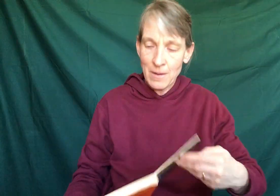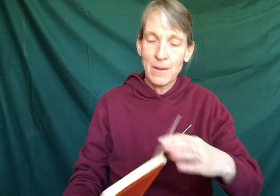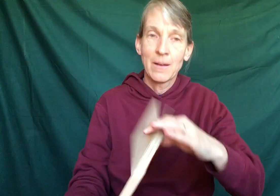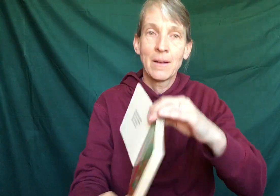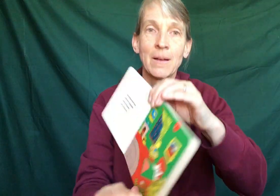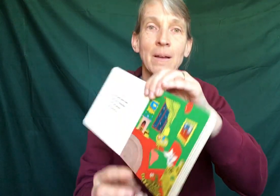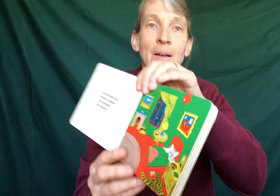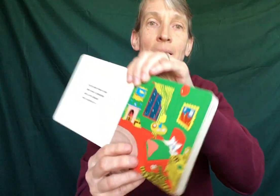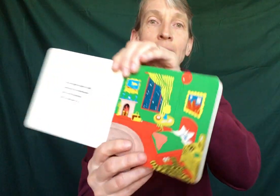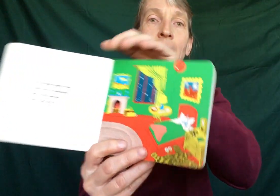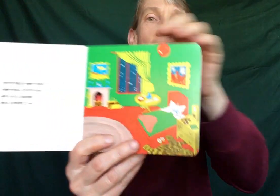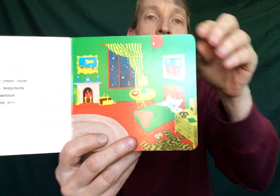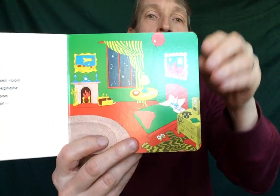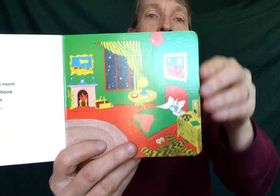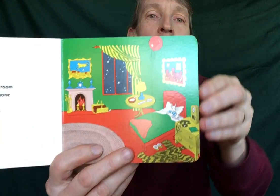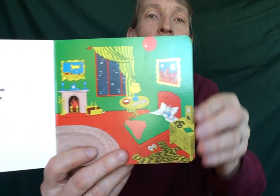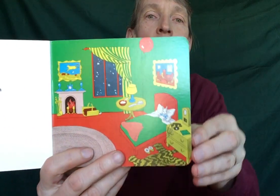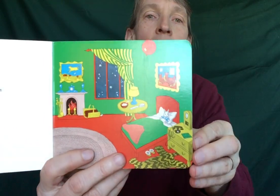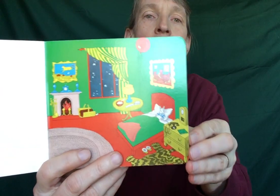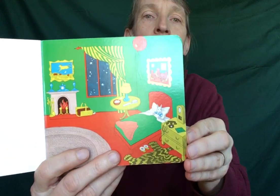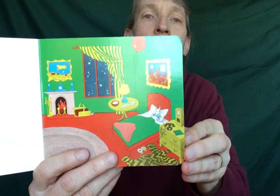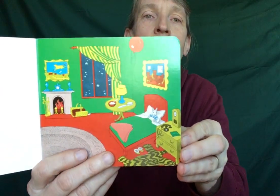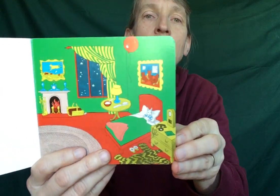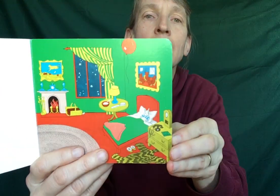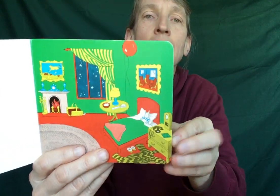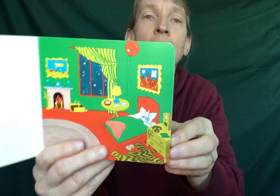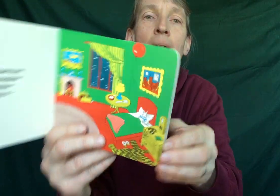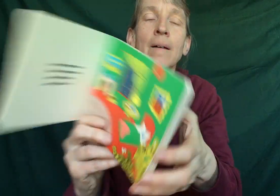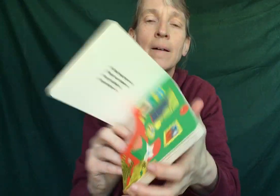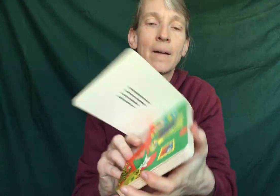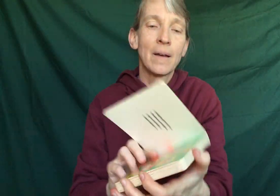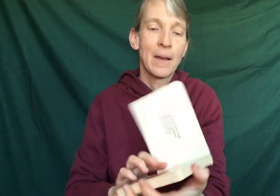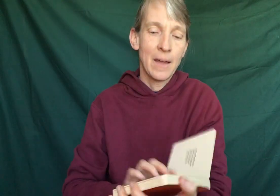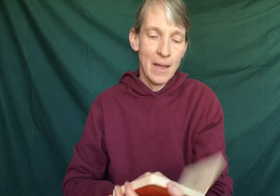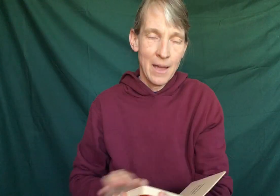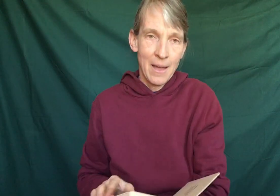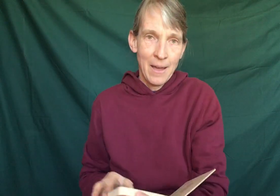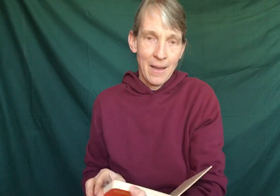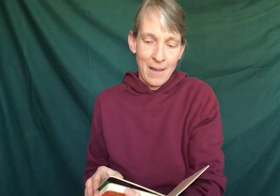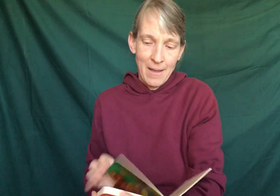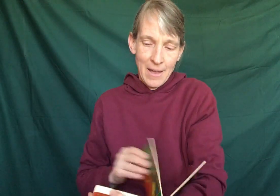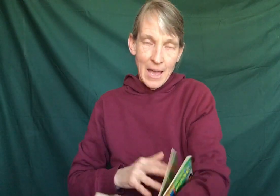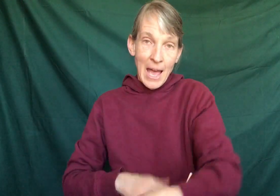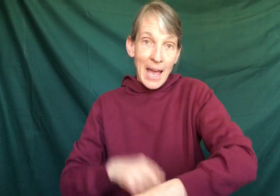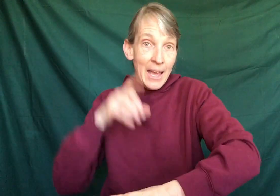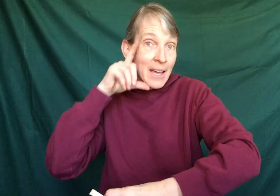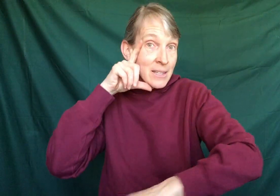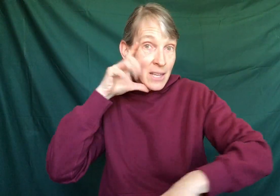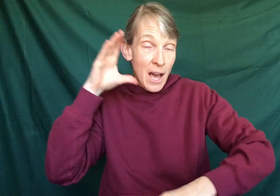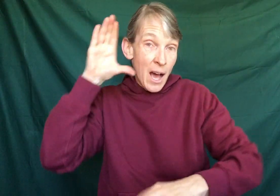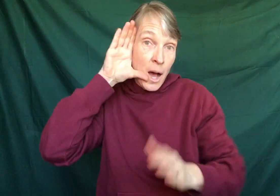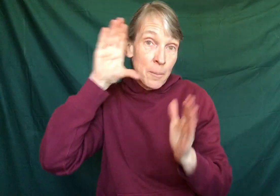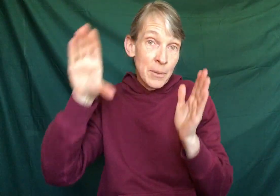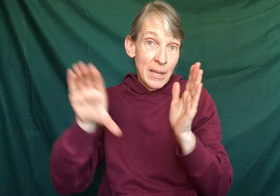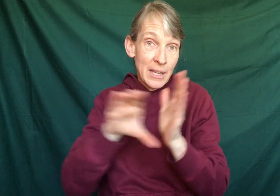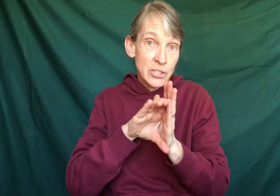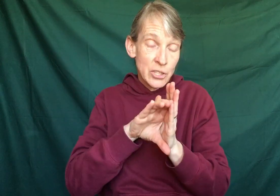a picture